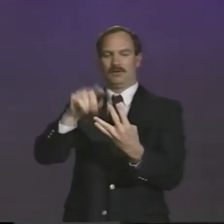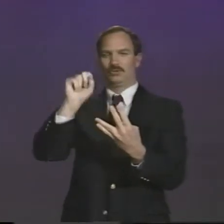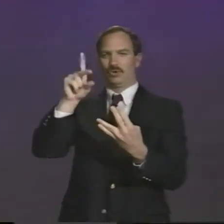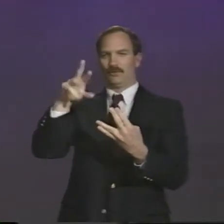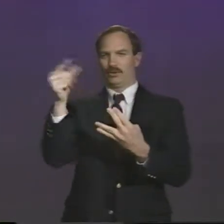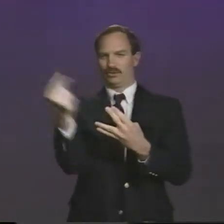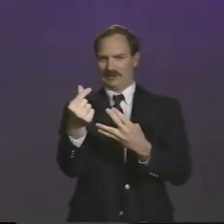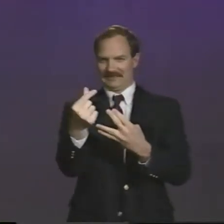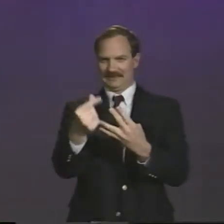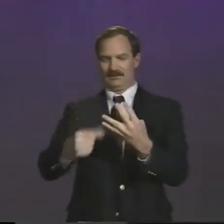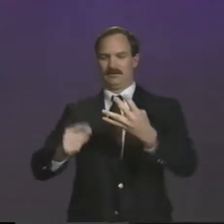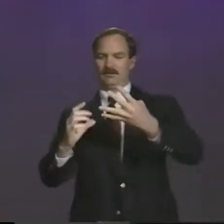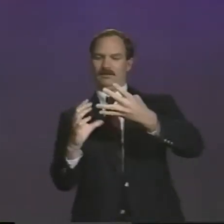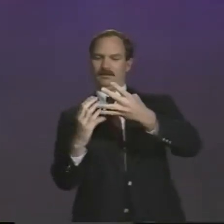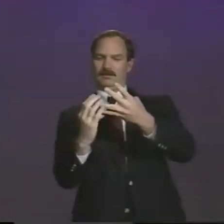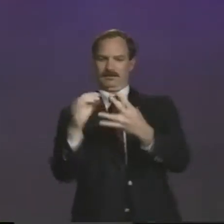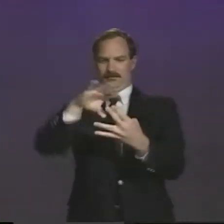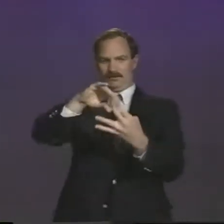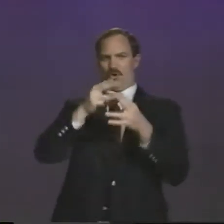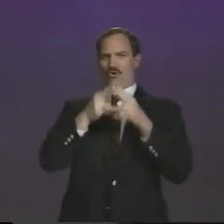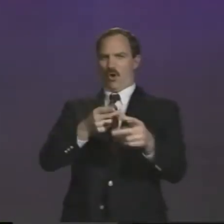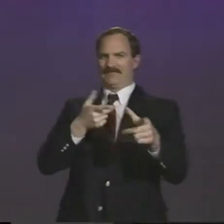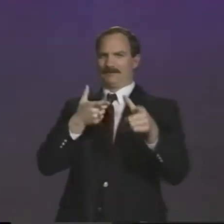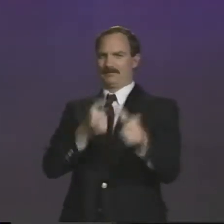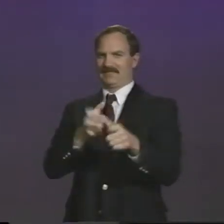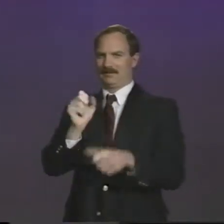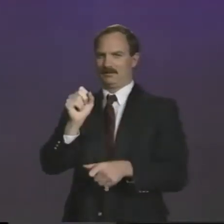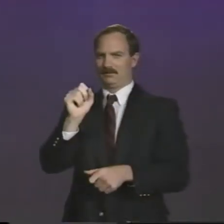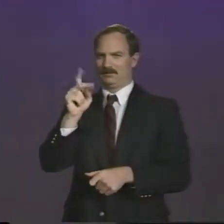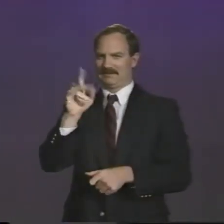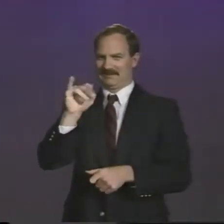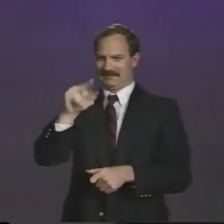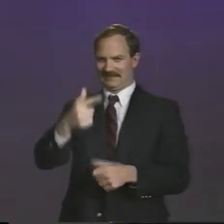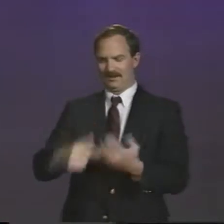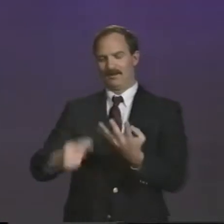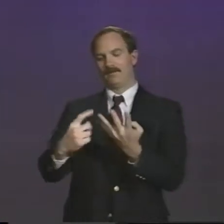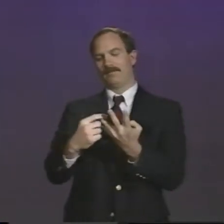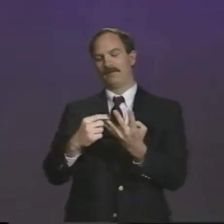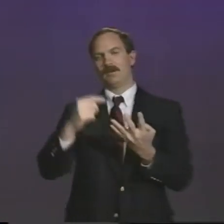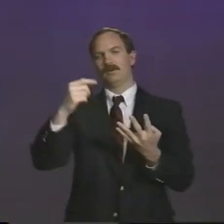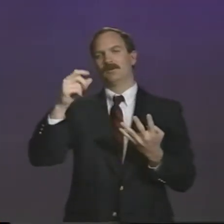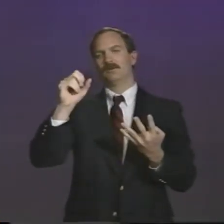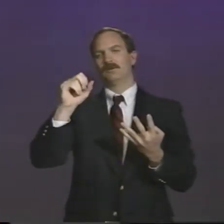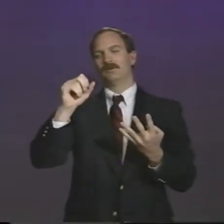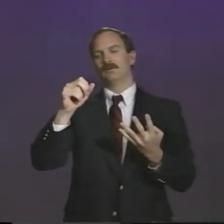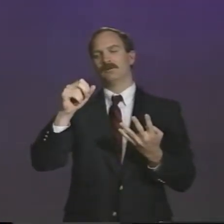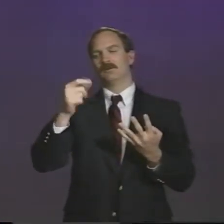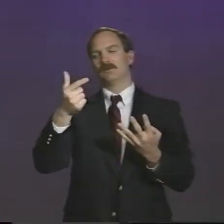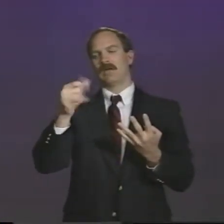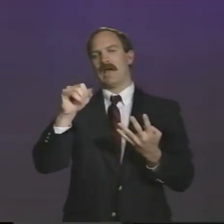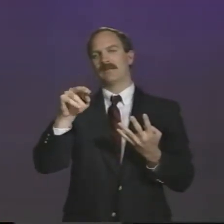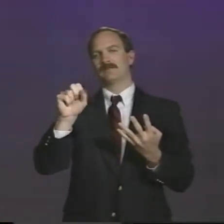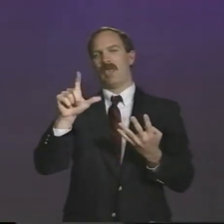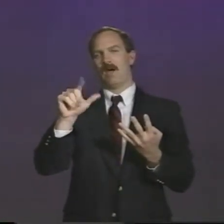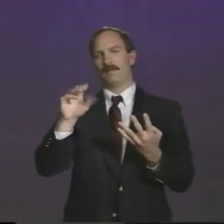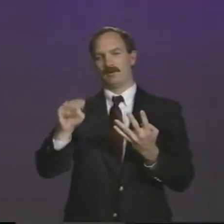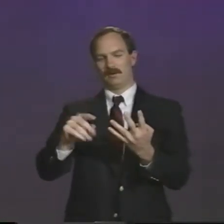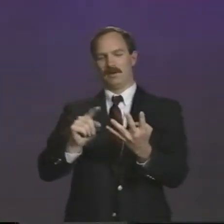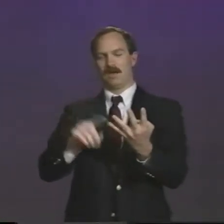are grouped in twos. There's downhill and super G. Again, those are called speed skiing. And then the other two clusters are the